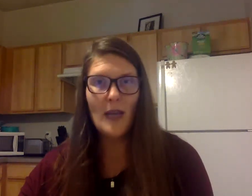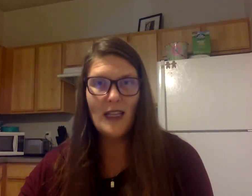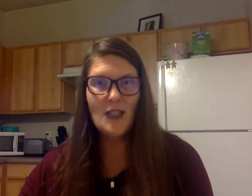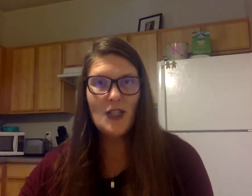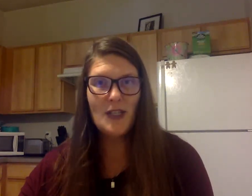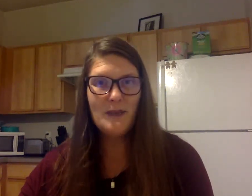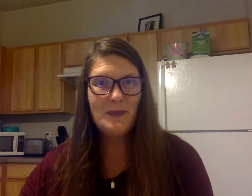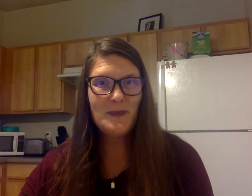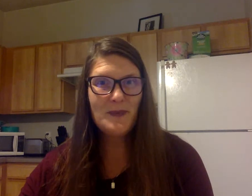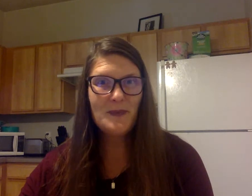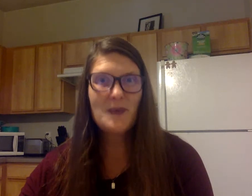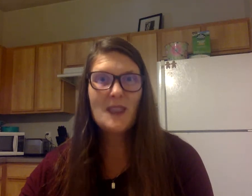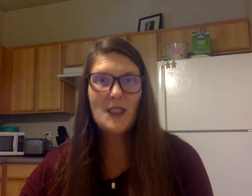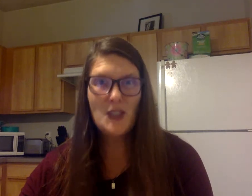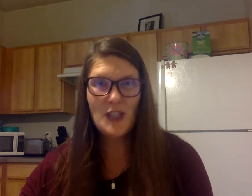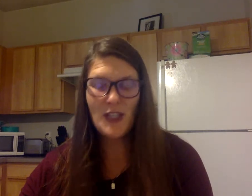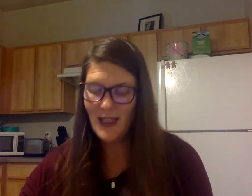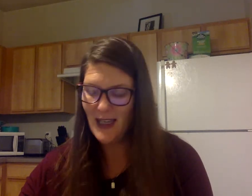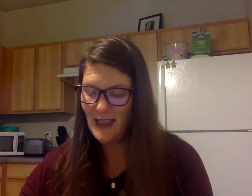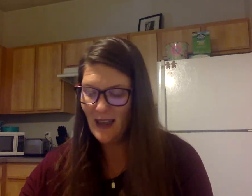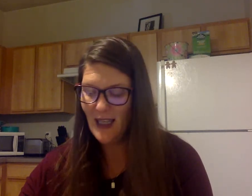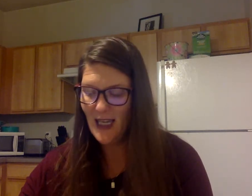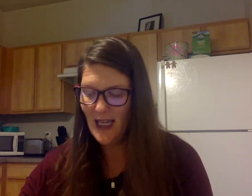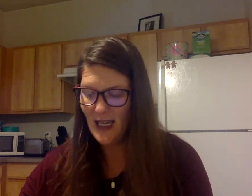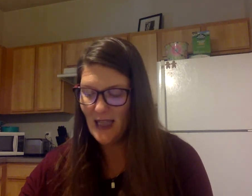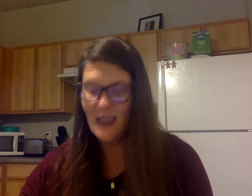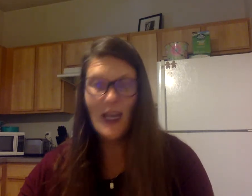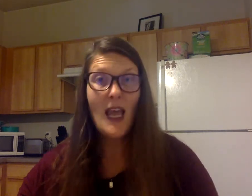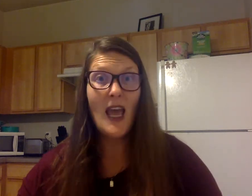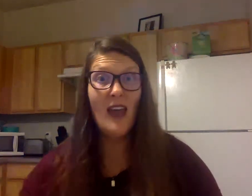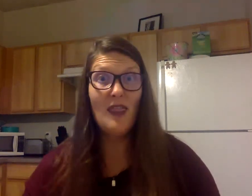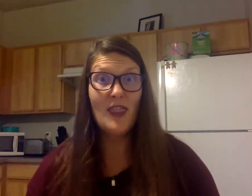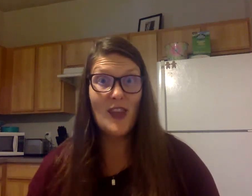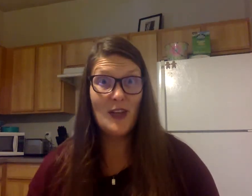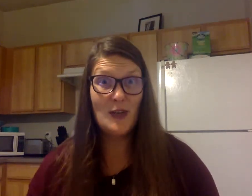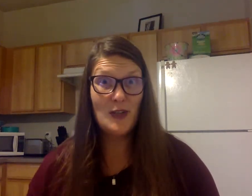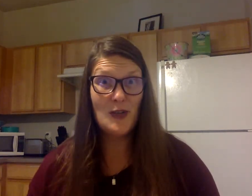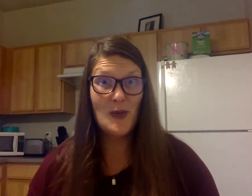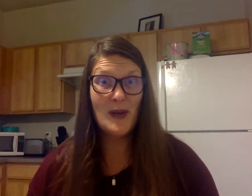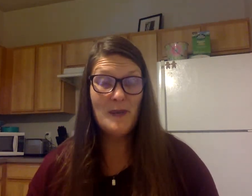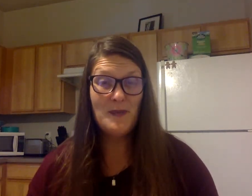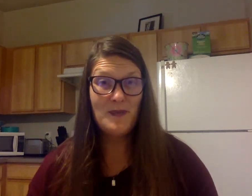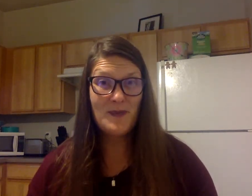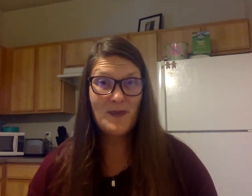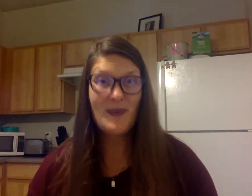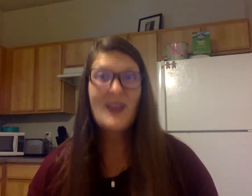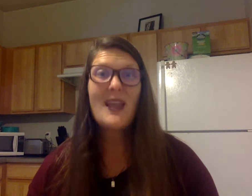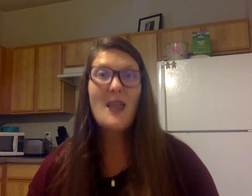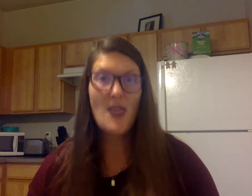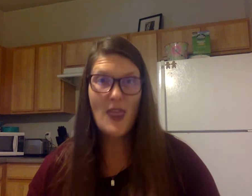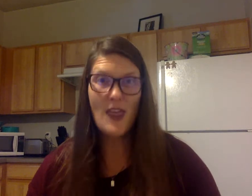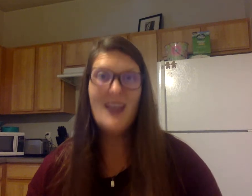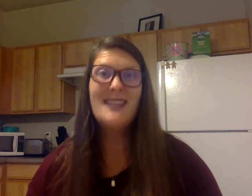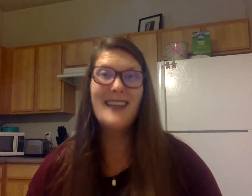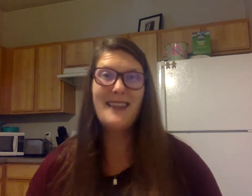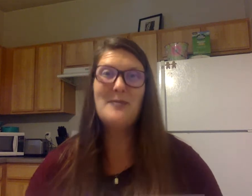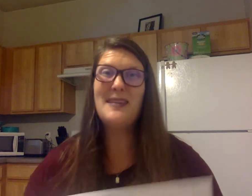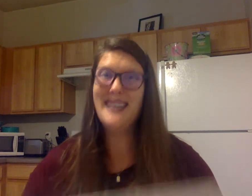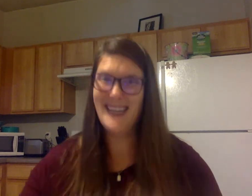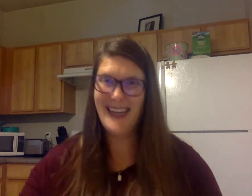Workbench. Sh is at the end. And thunderstorm is at the beginning.